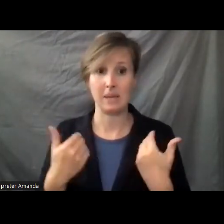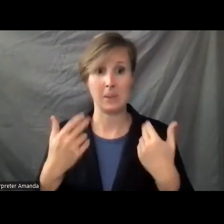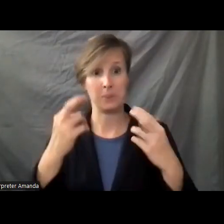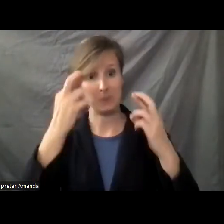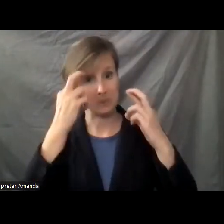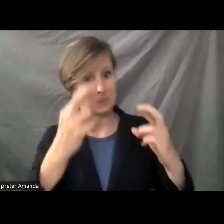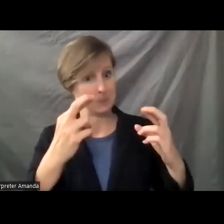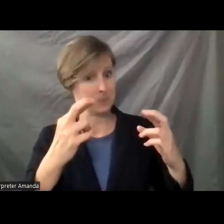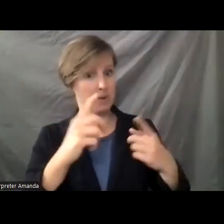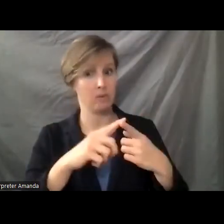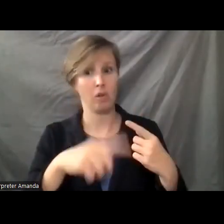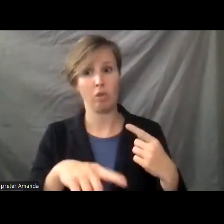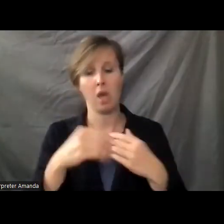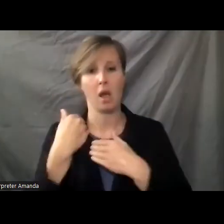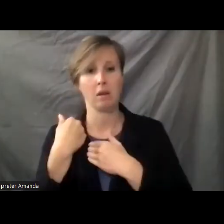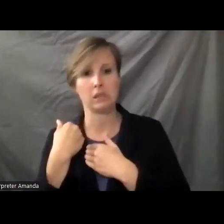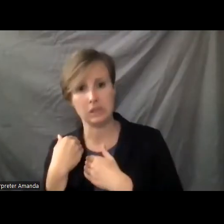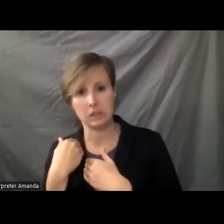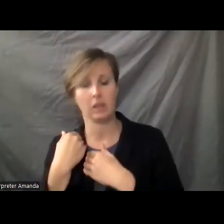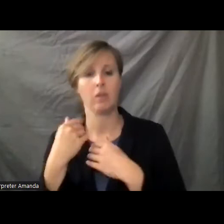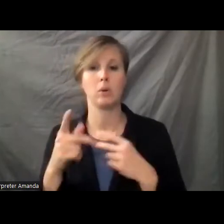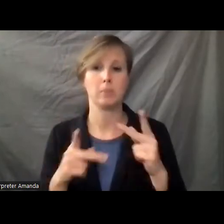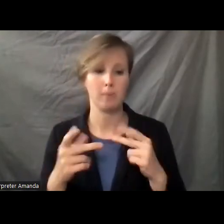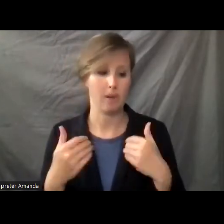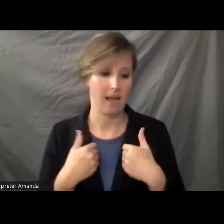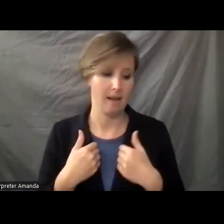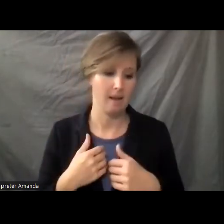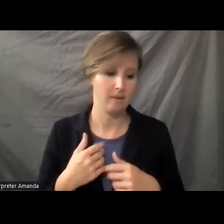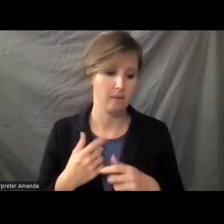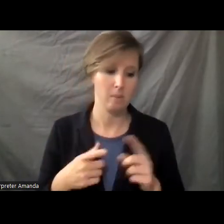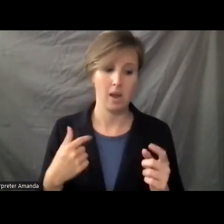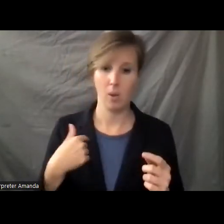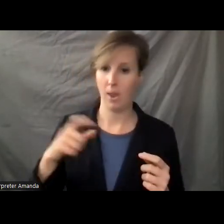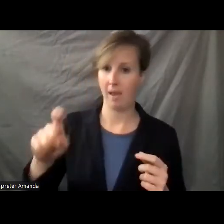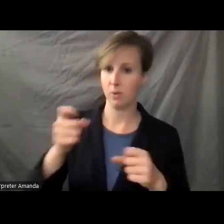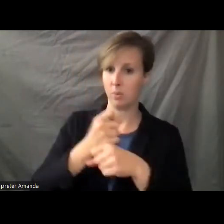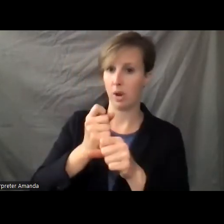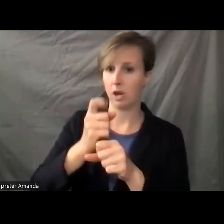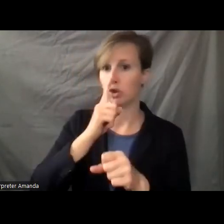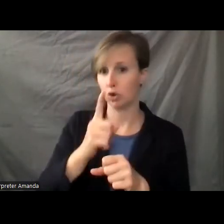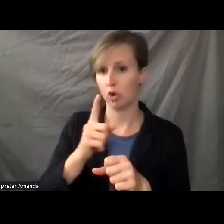the load that so many of these people carry, but we have to make sure, and through tax incentive or other